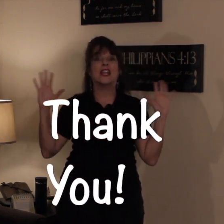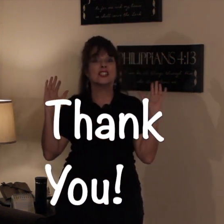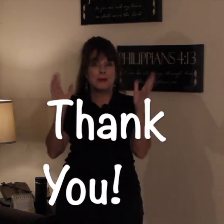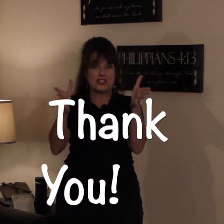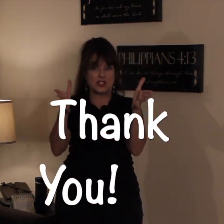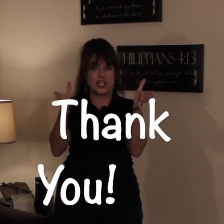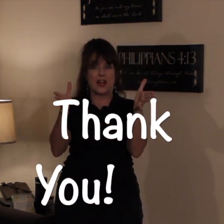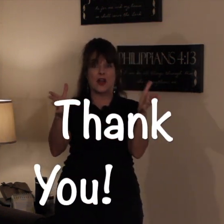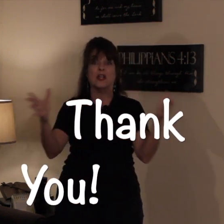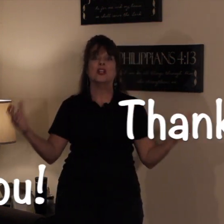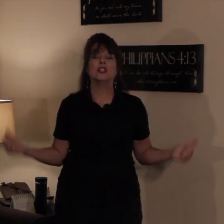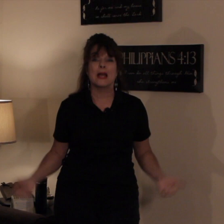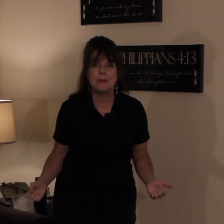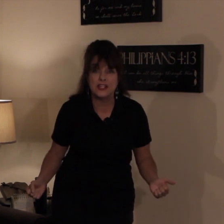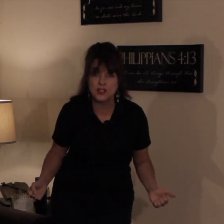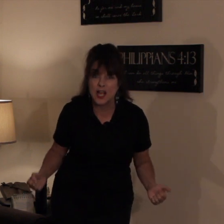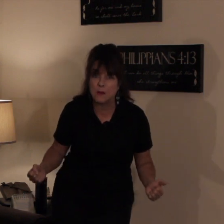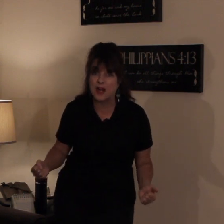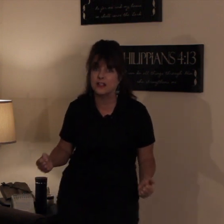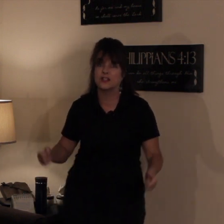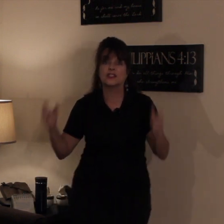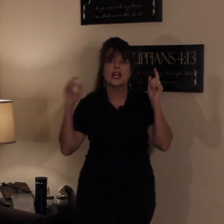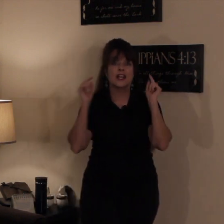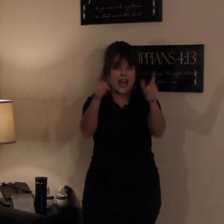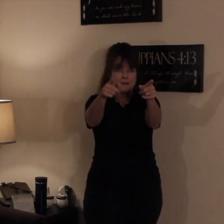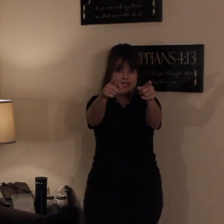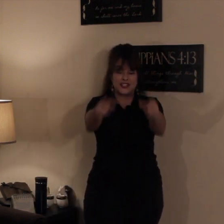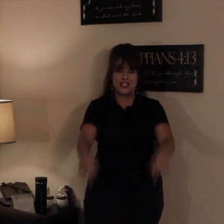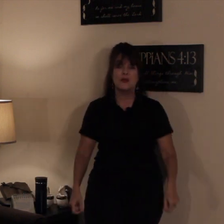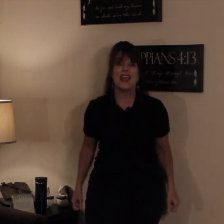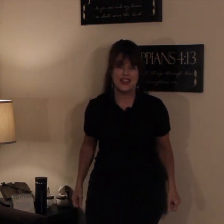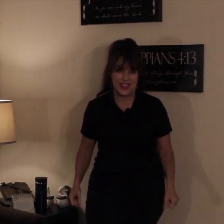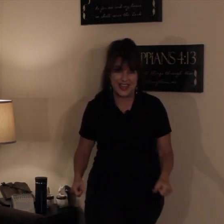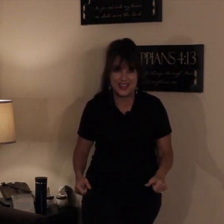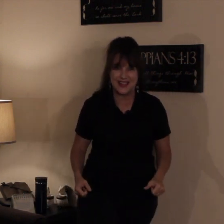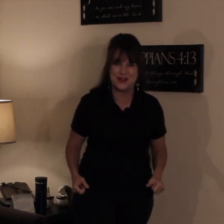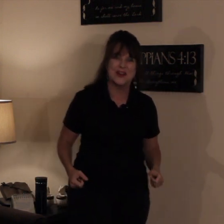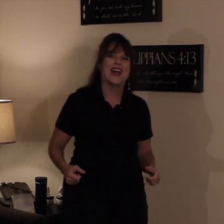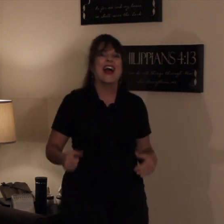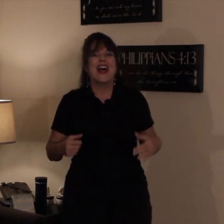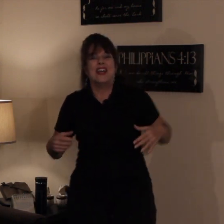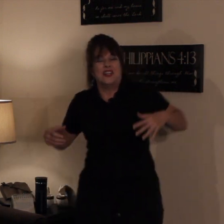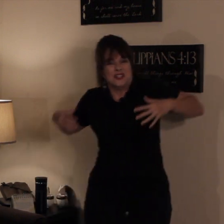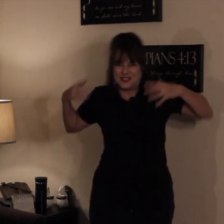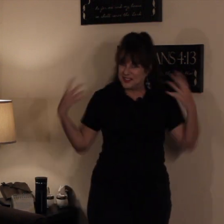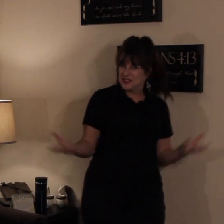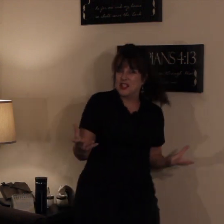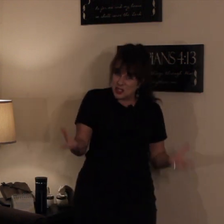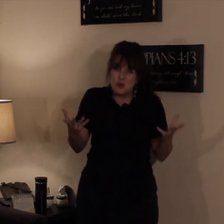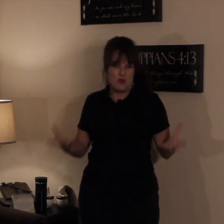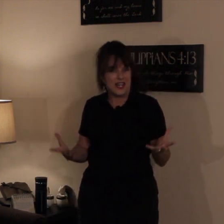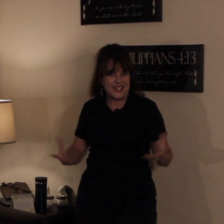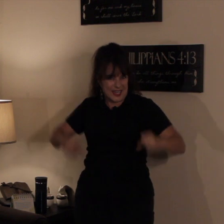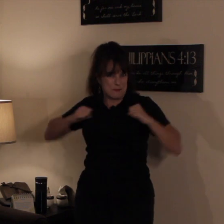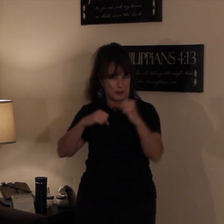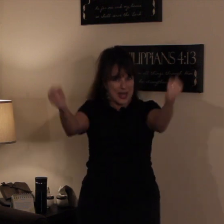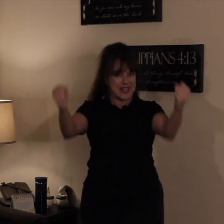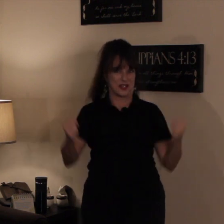a special shout out to my Patreon partners. God bless you and thank you. Do you want a breakthrough